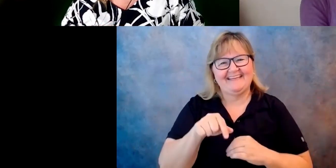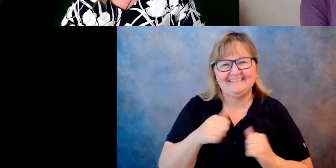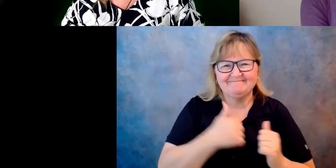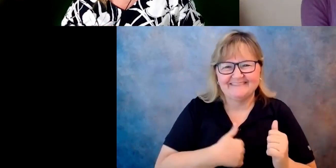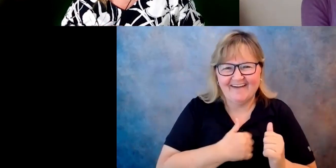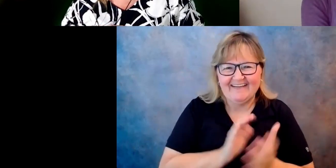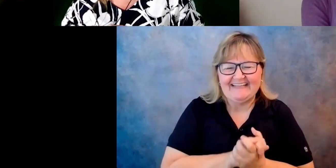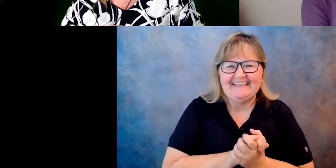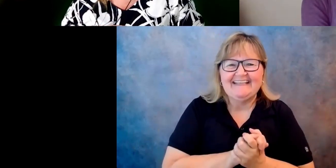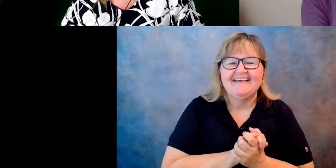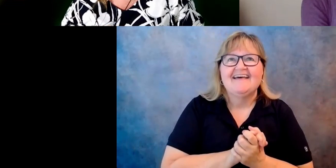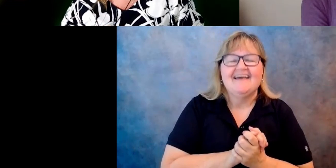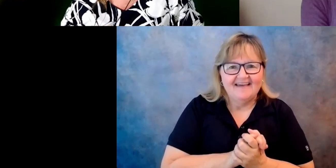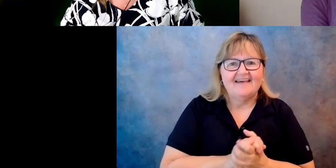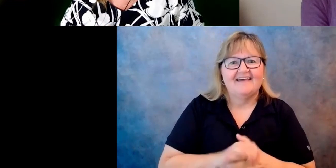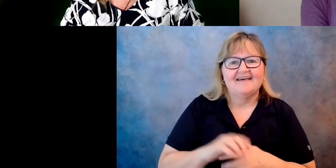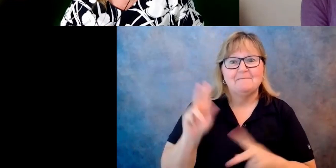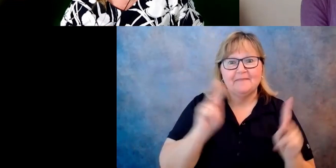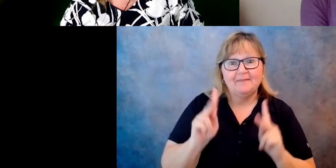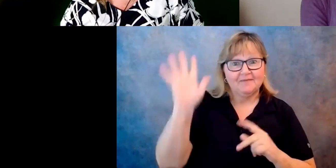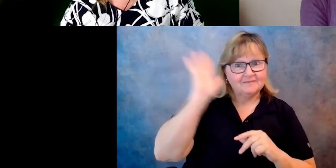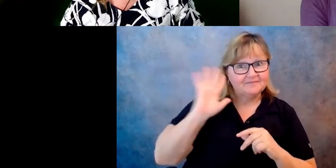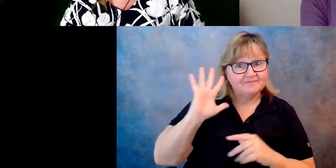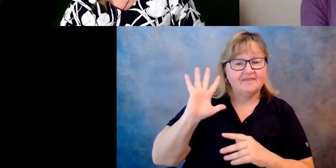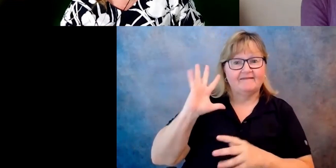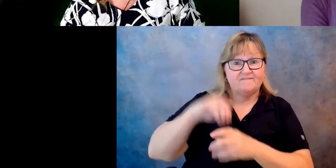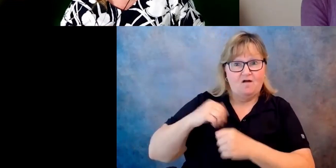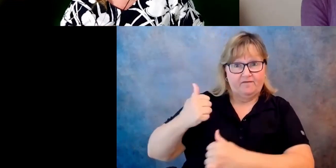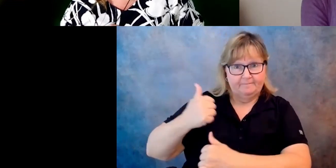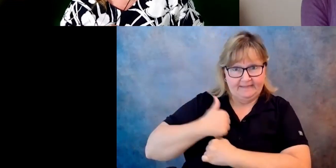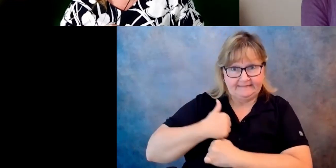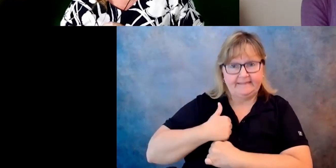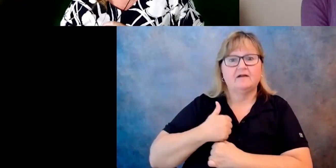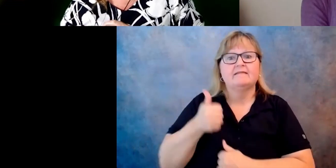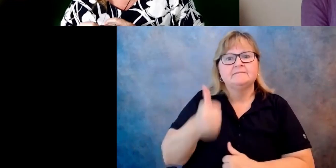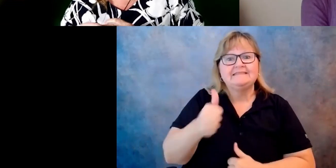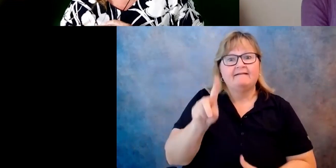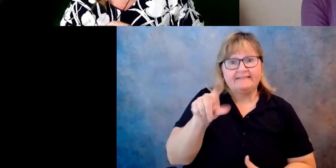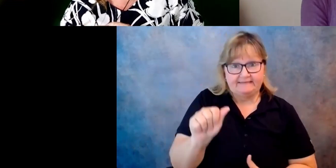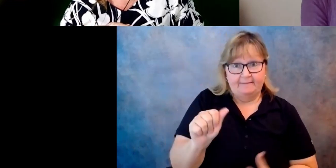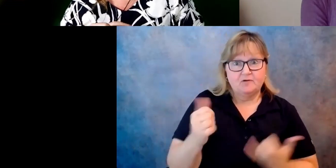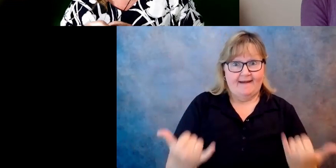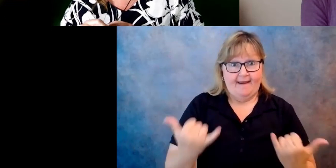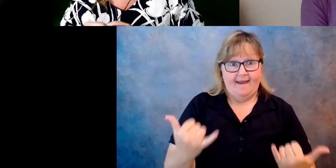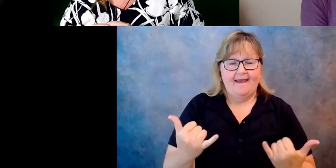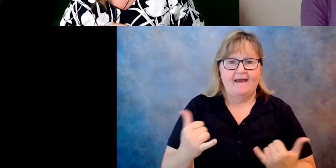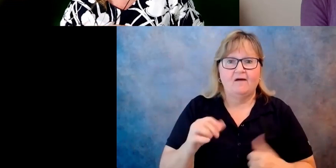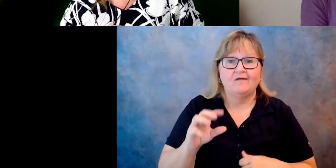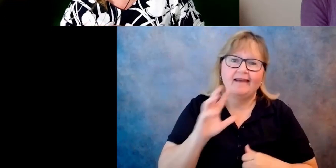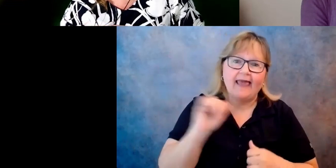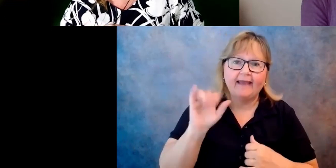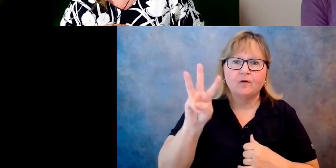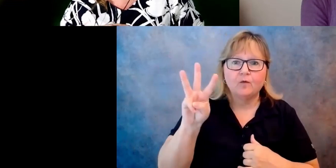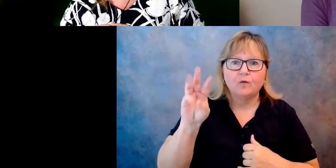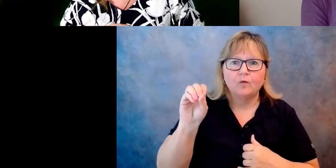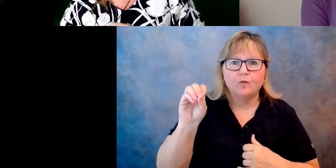you know, the veteran community with disabilities, the wounded warriors or the disabled veterans, they